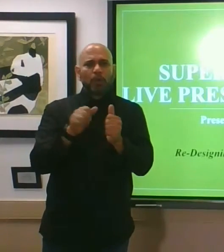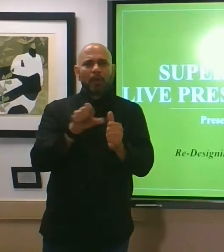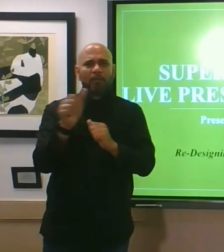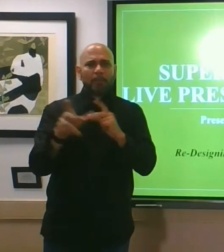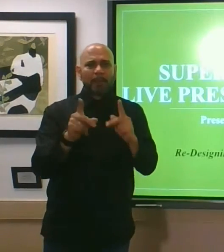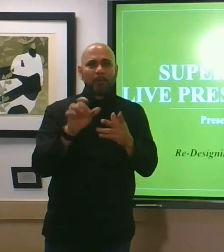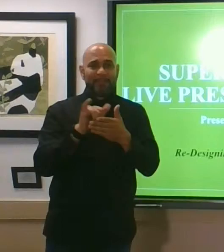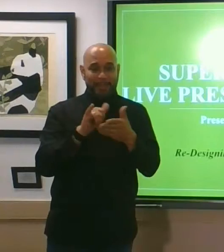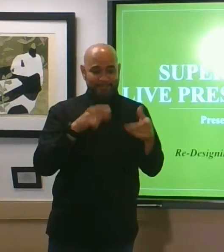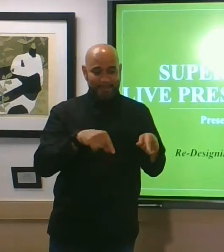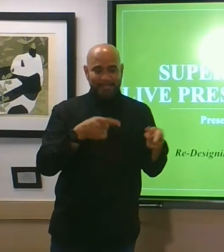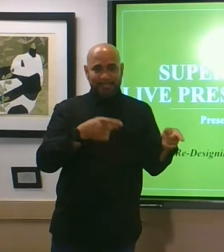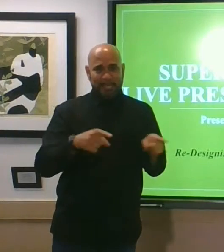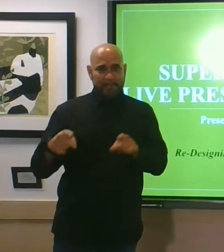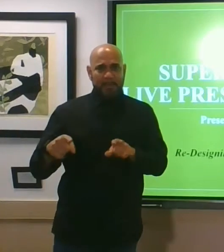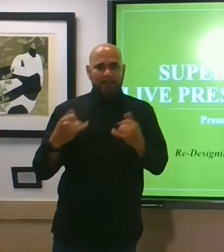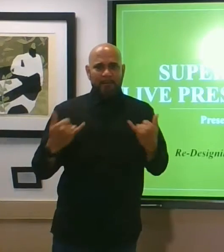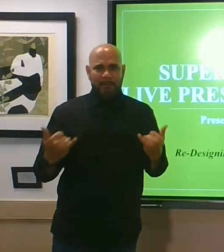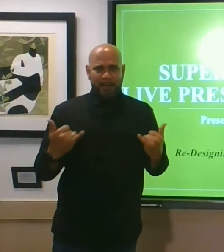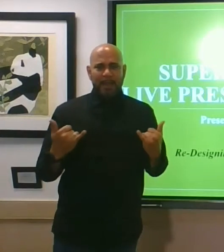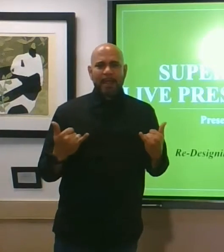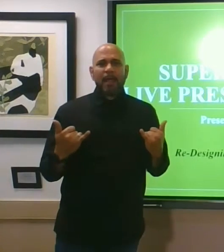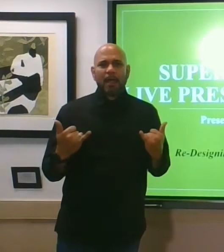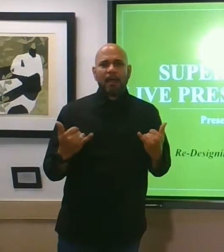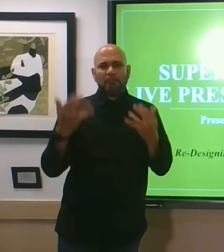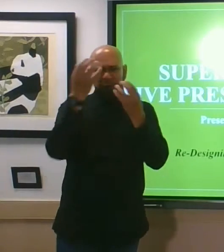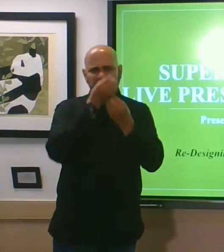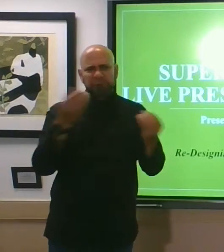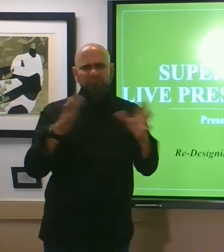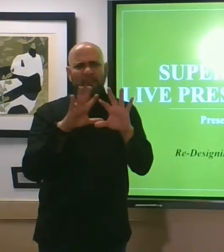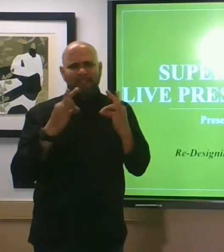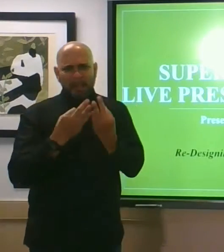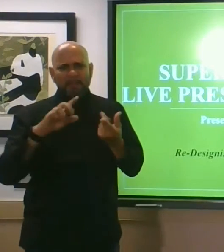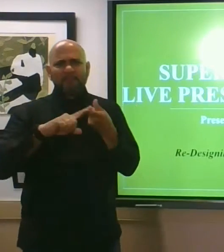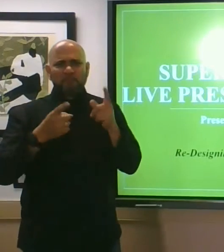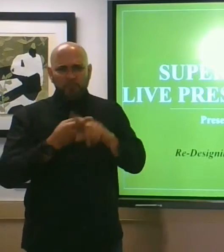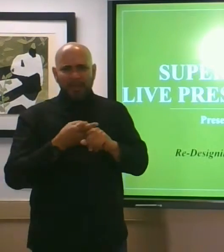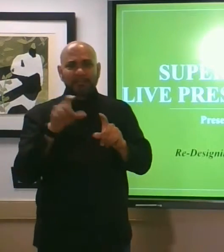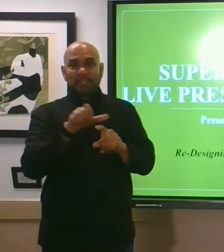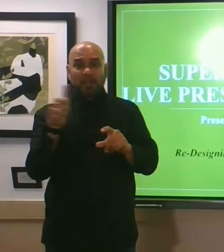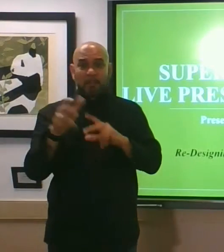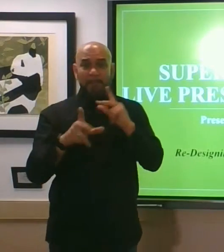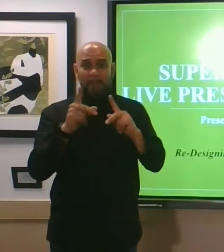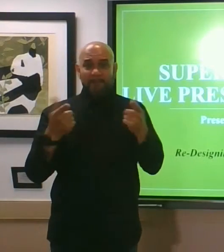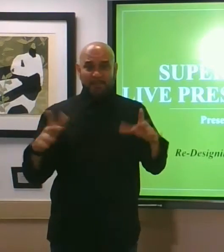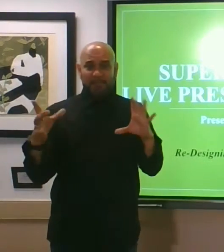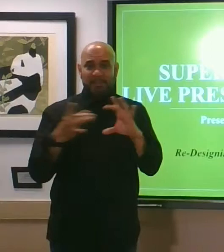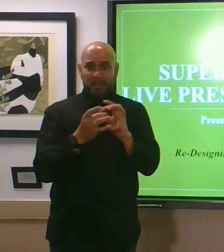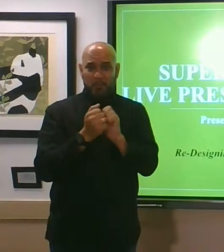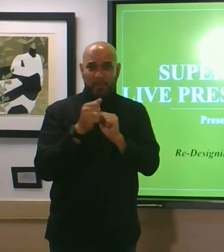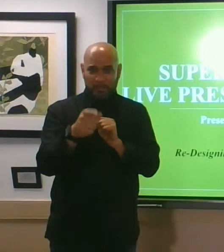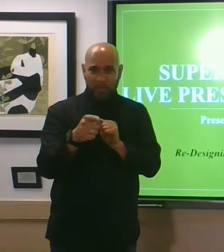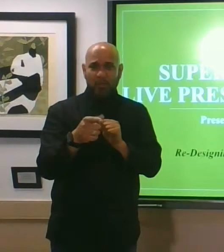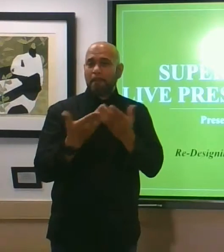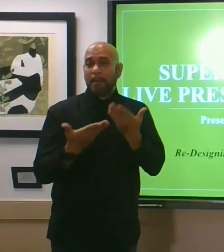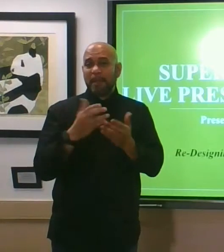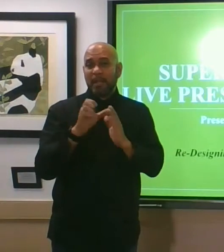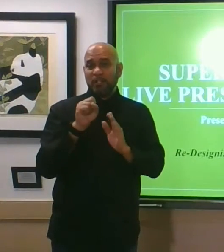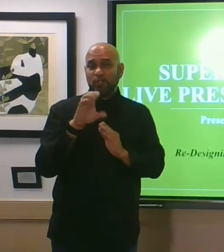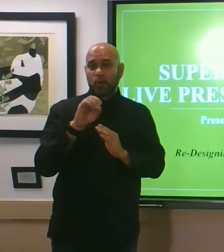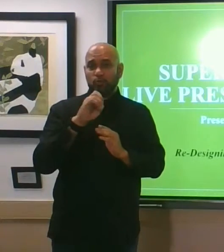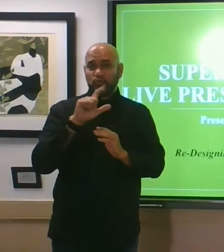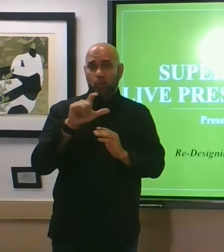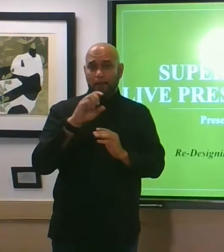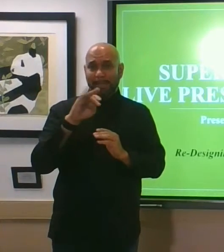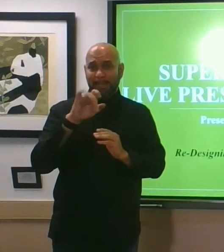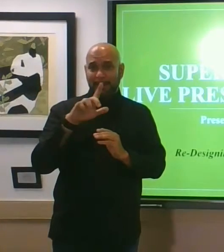this event is occurring at this time let your family your friends and neighbors others that are connected to you via social media or send them an